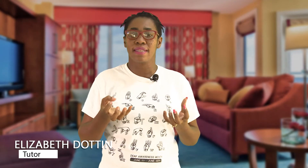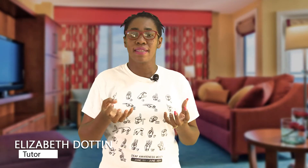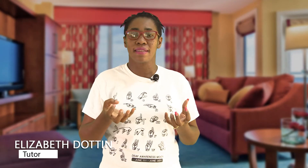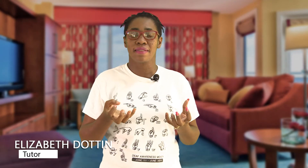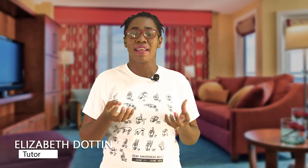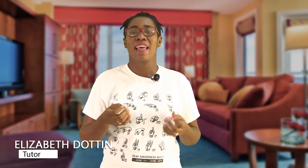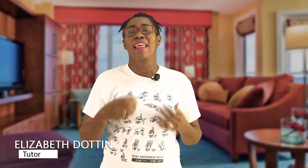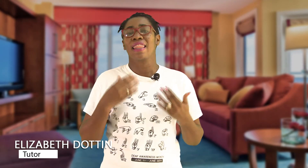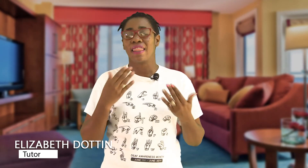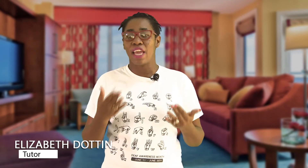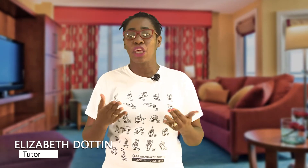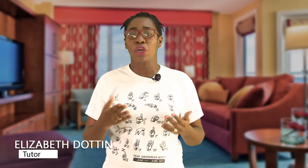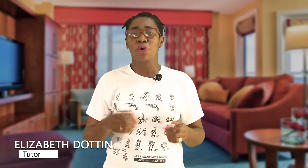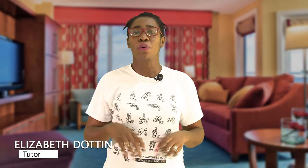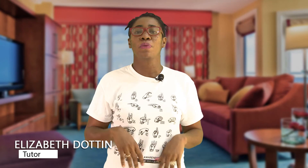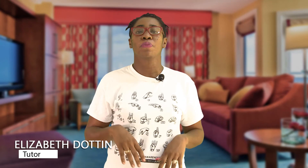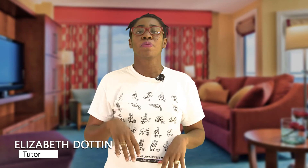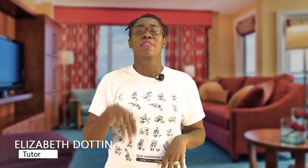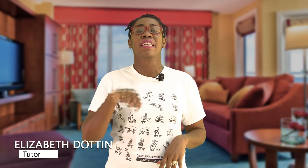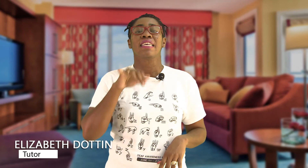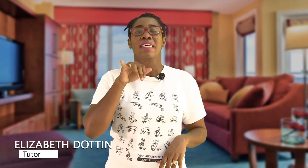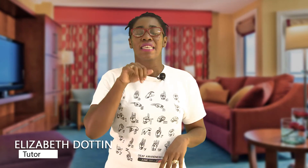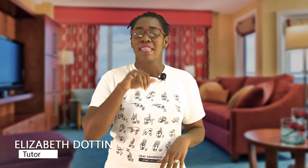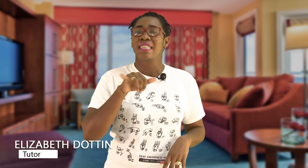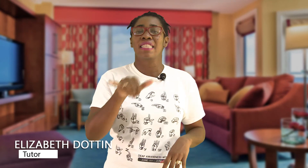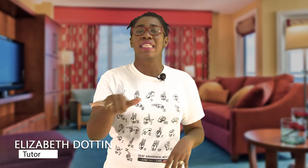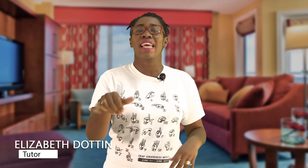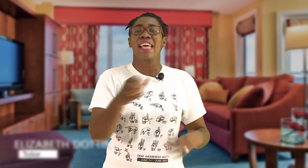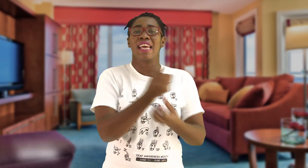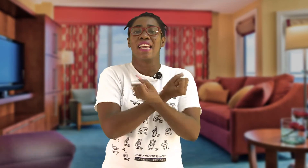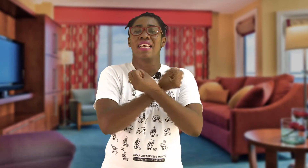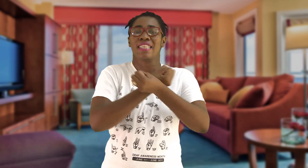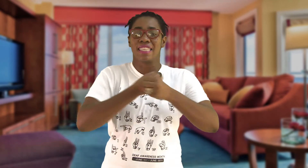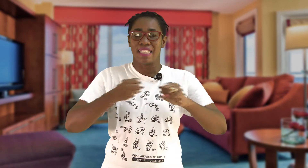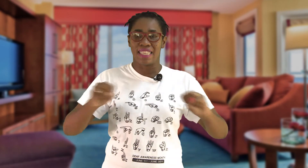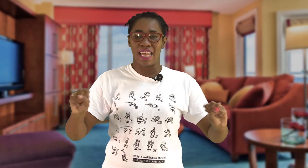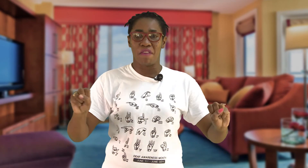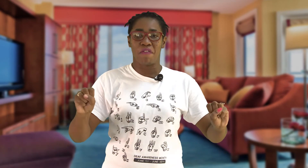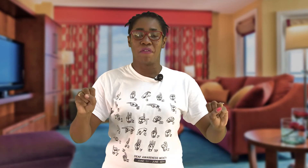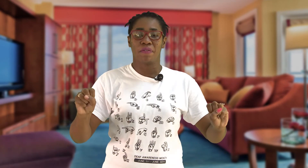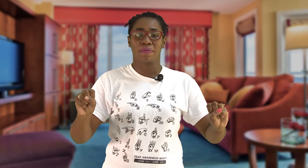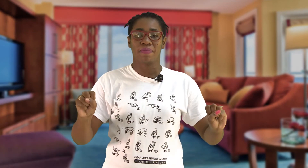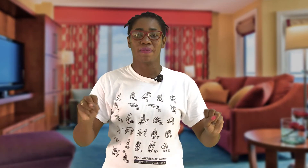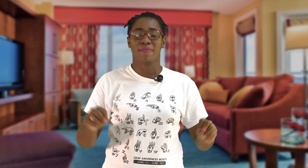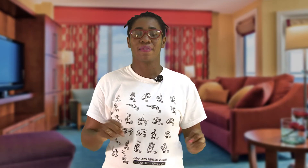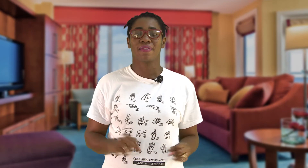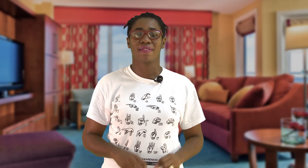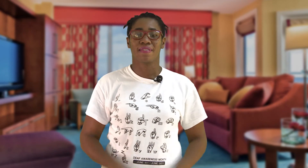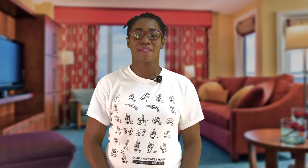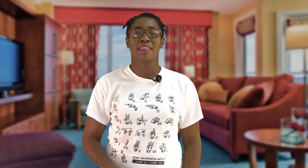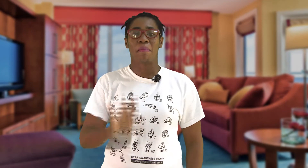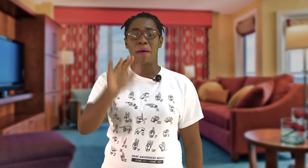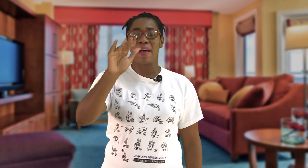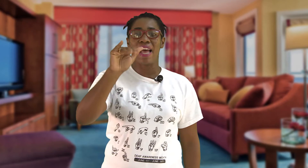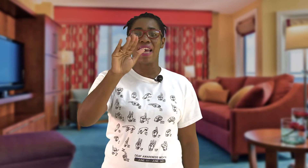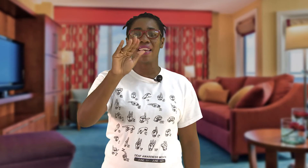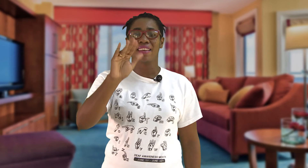thank you stay safe bye-bye